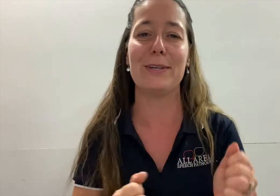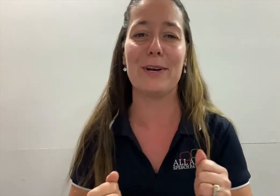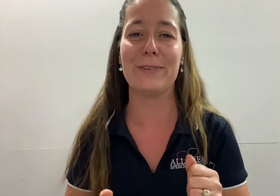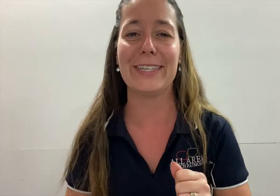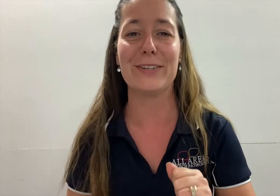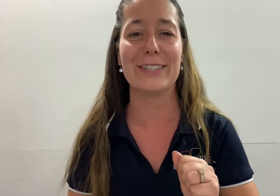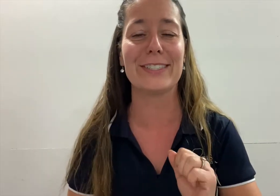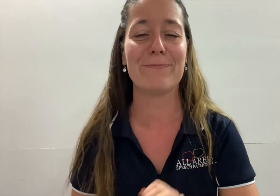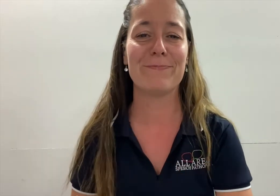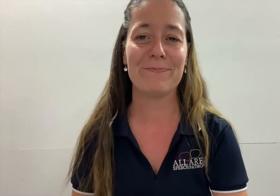won't really notice.